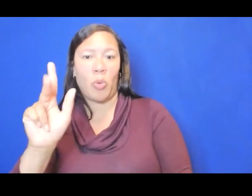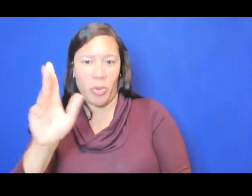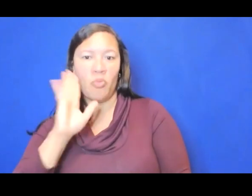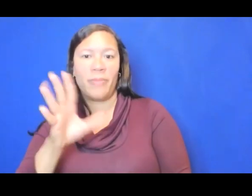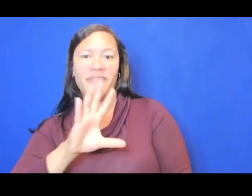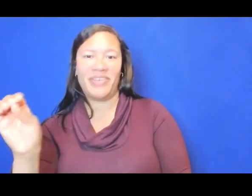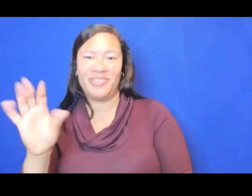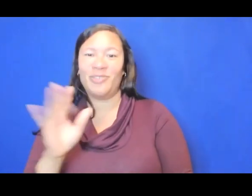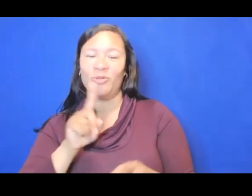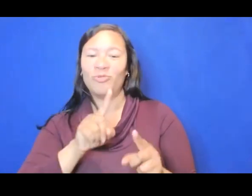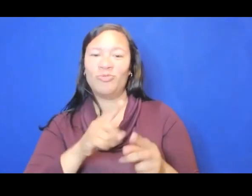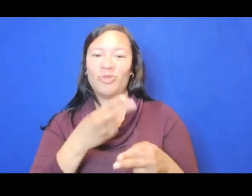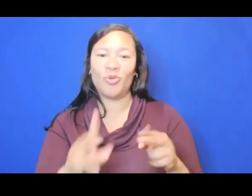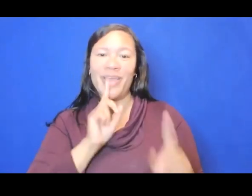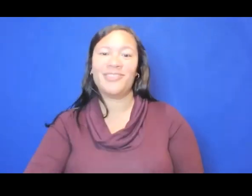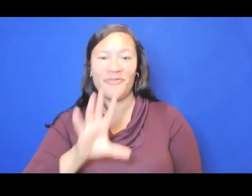All right.